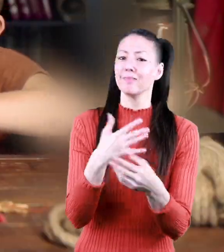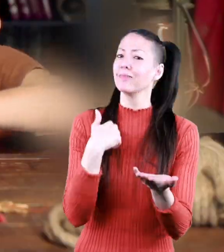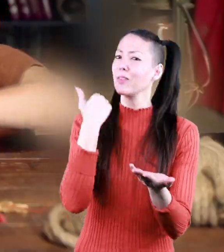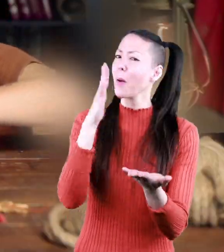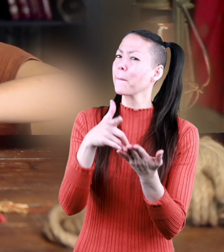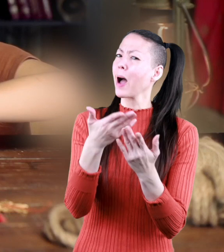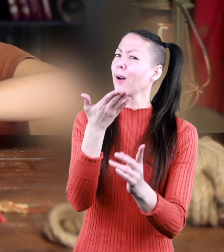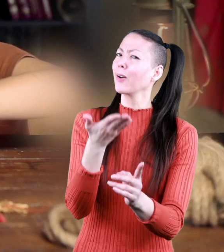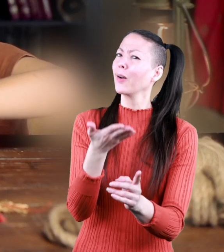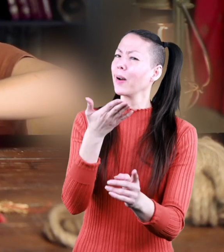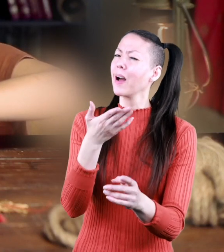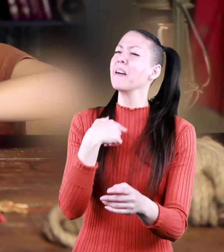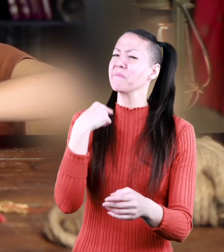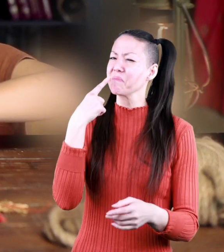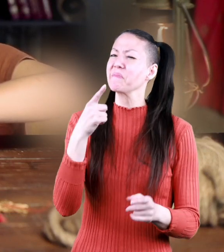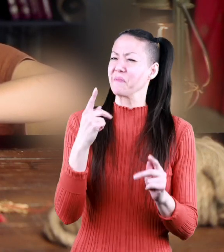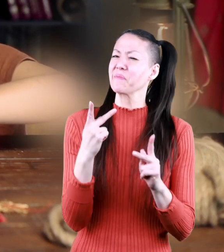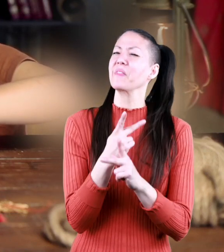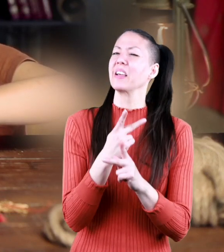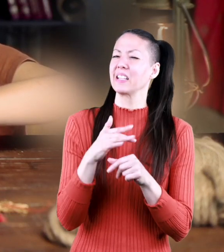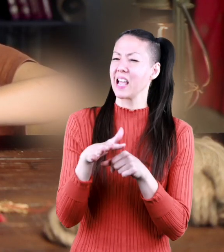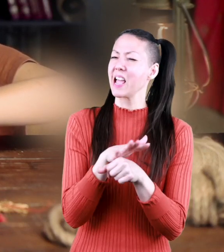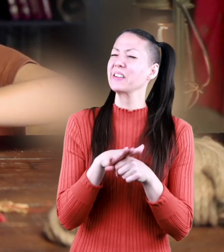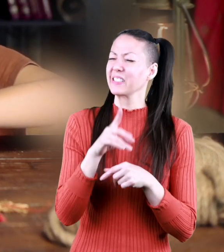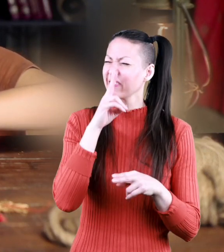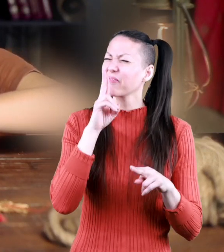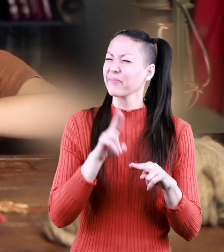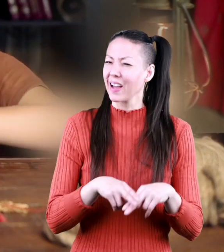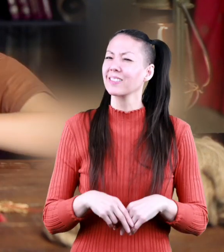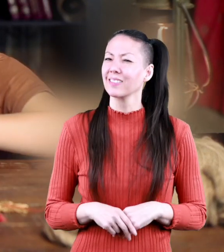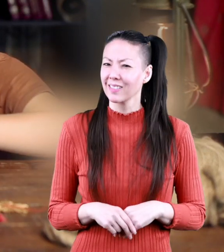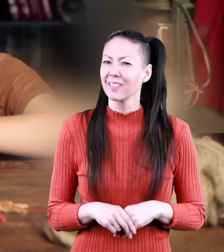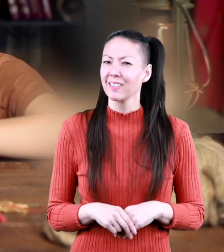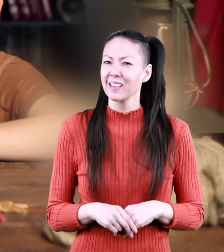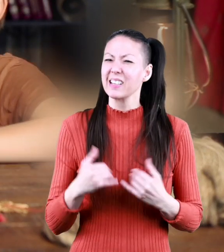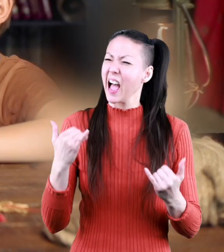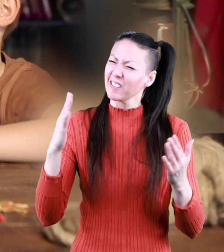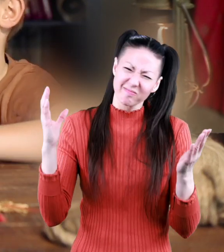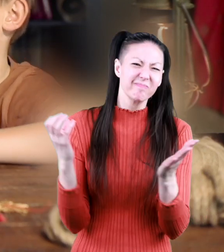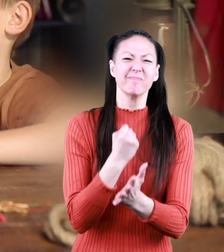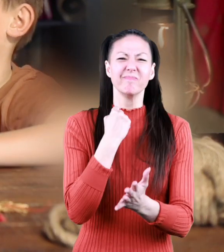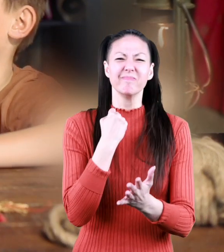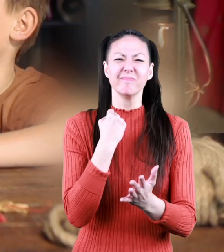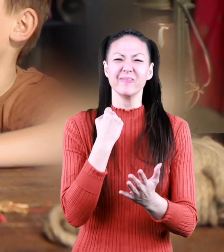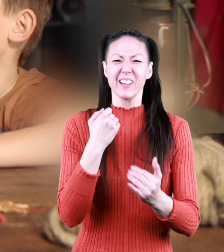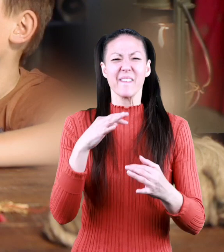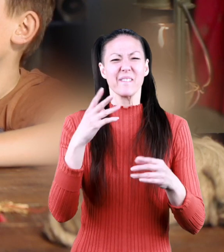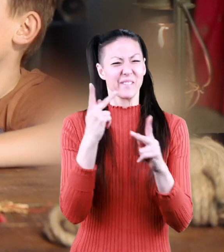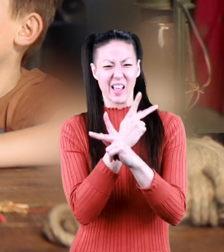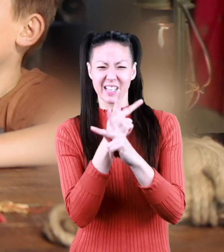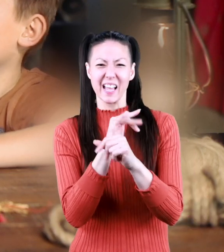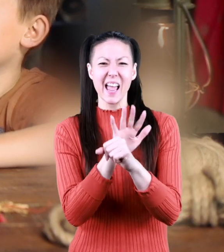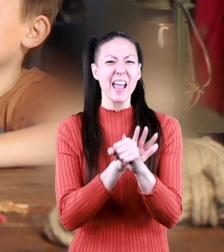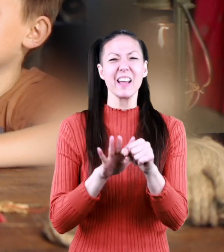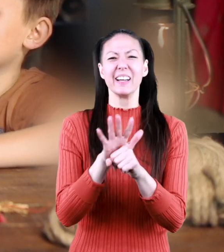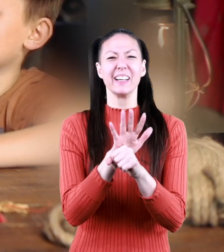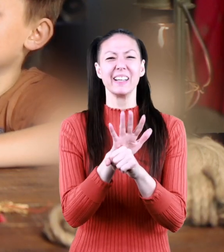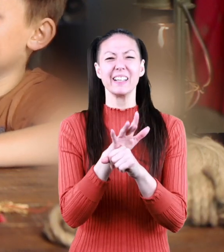don't know about you but i think figuring out the area is fun now get out there and become the best area figure you